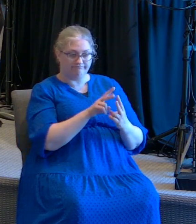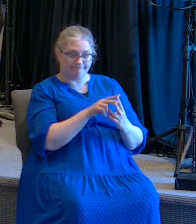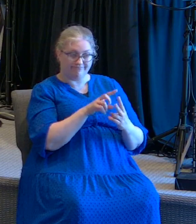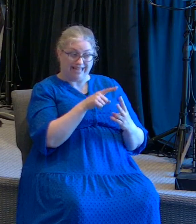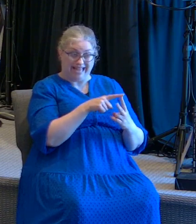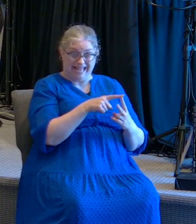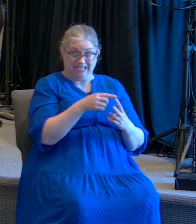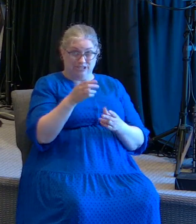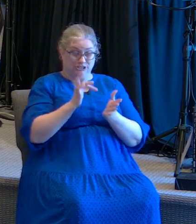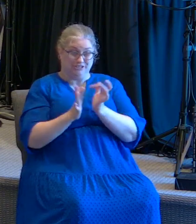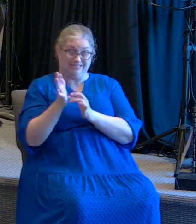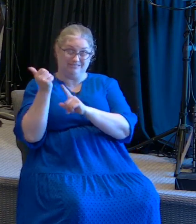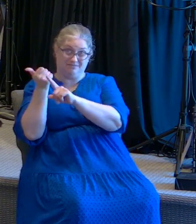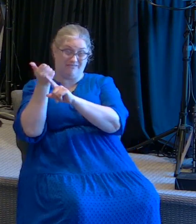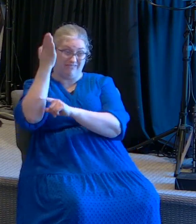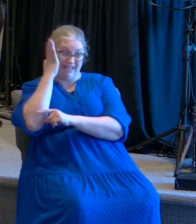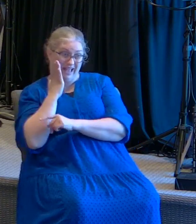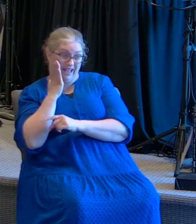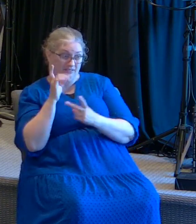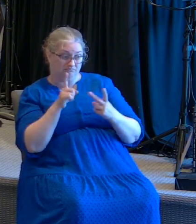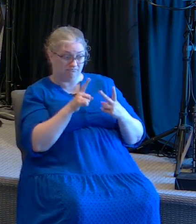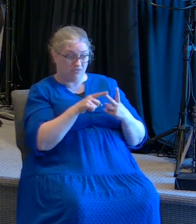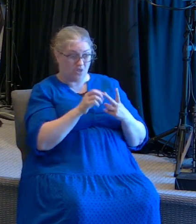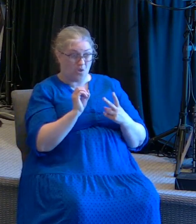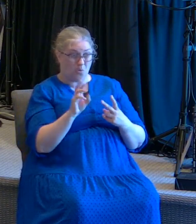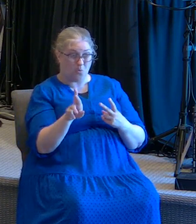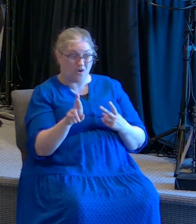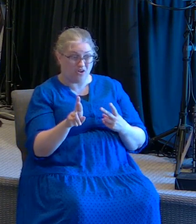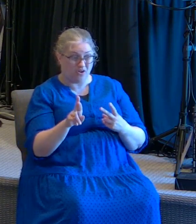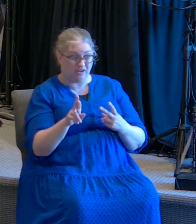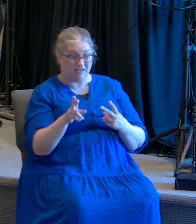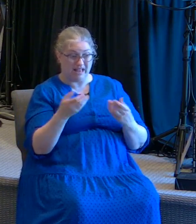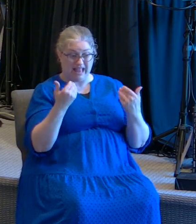Dios. Or we have no Savior. O no tenemos un Salvador.